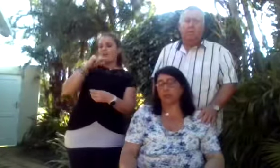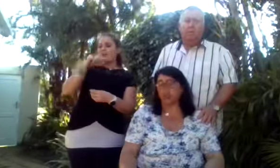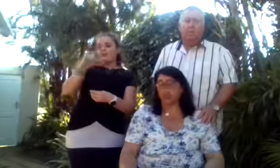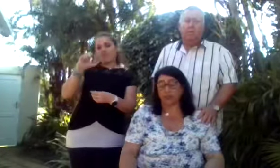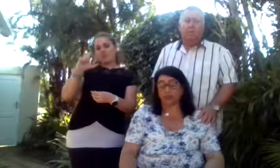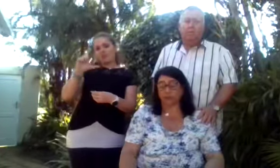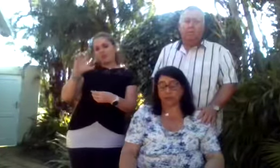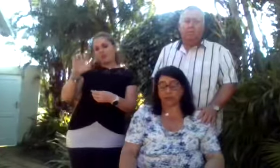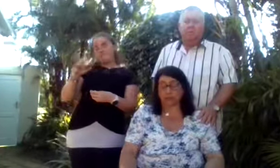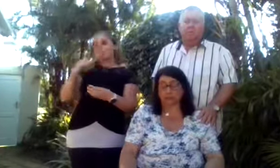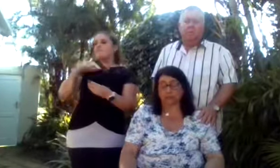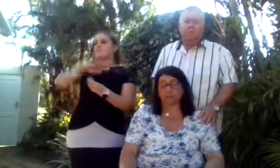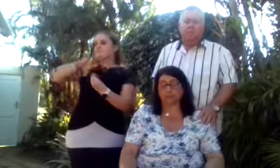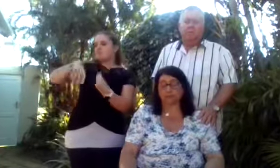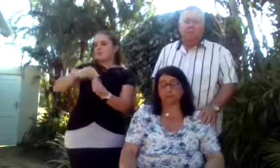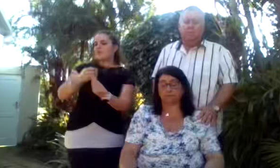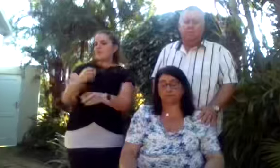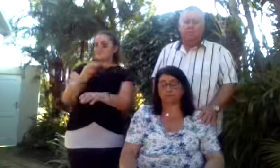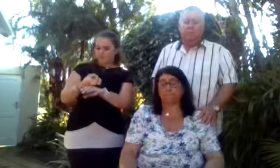been during this awful time.